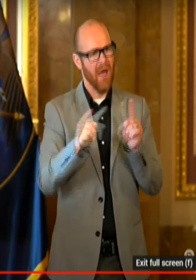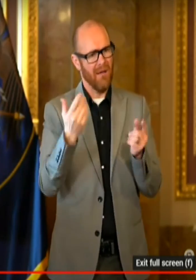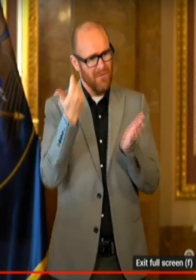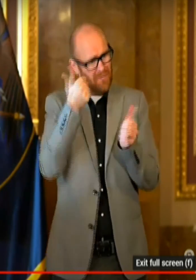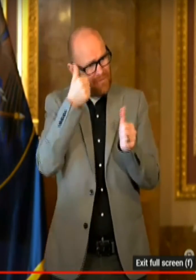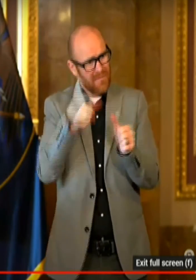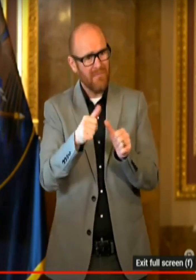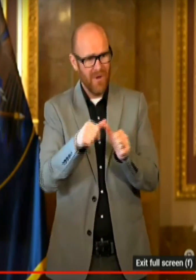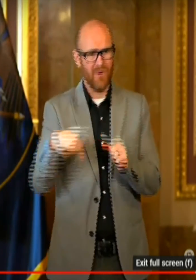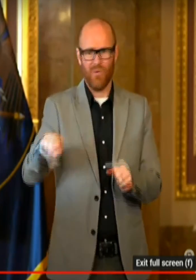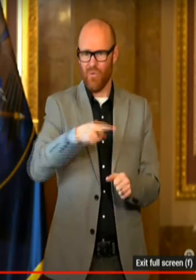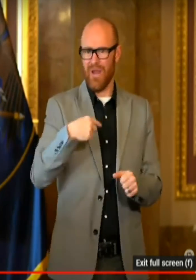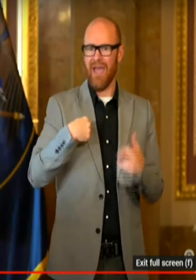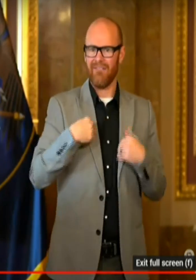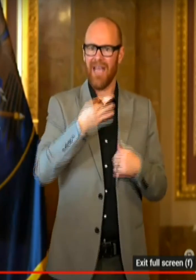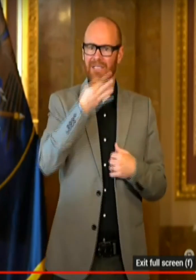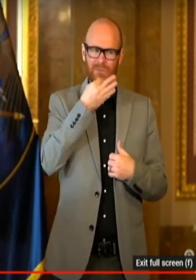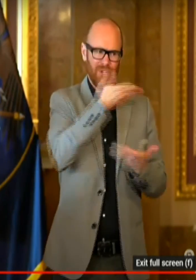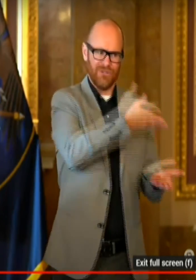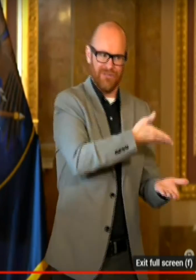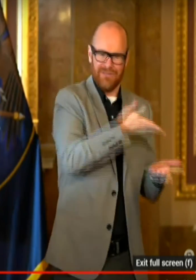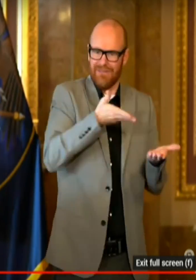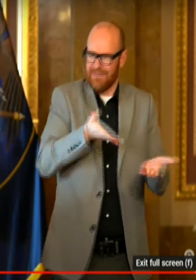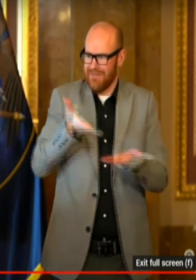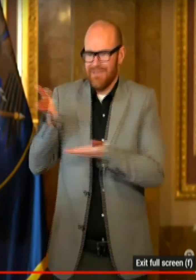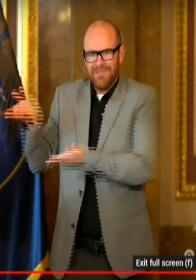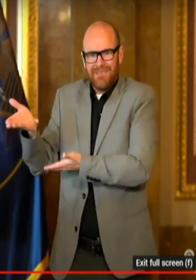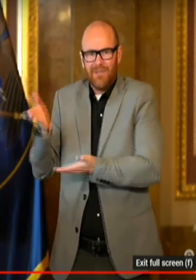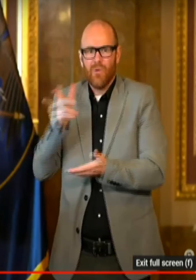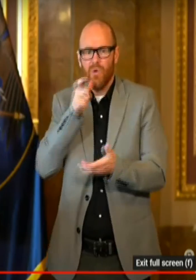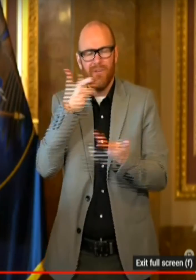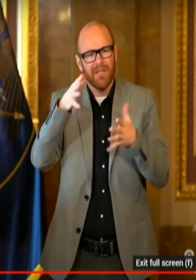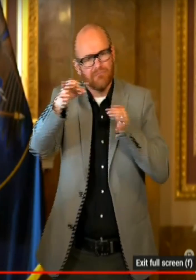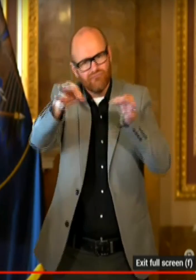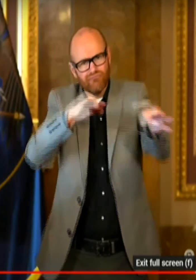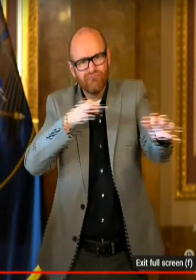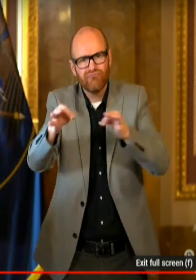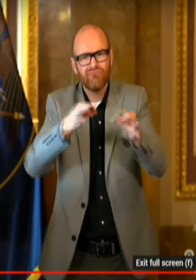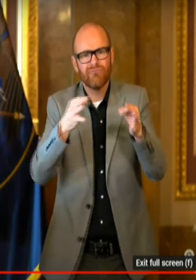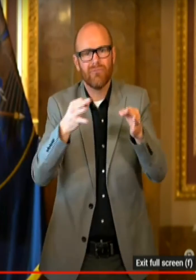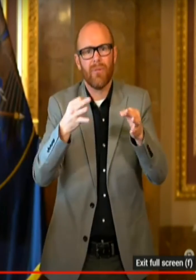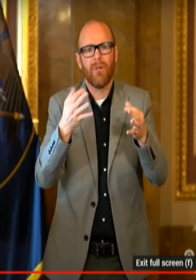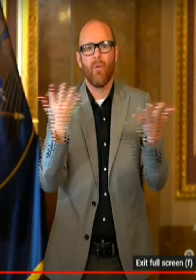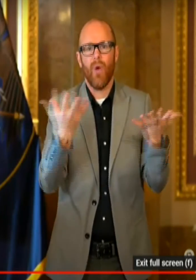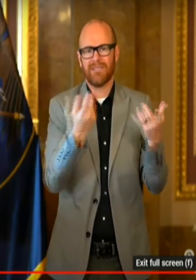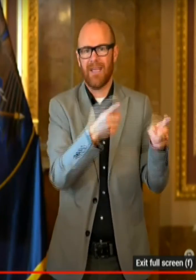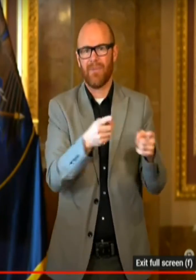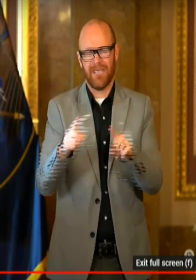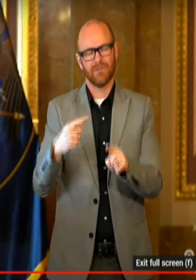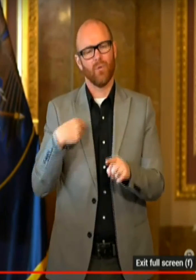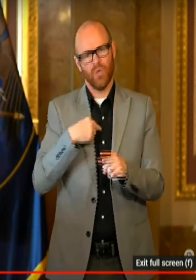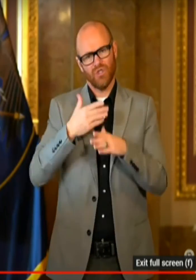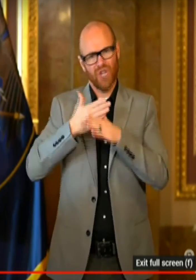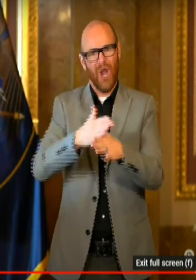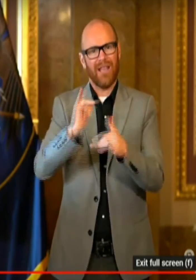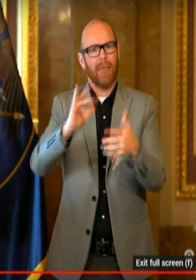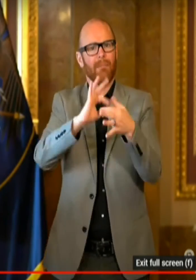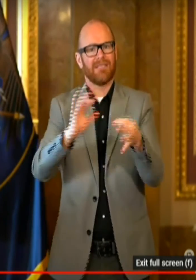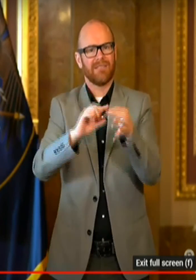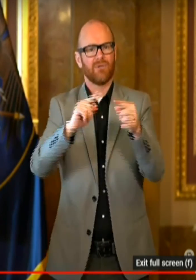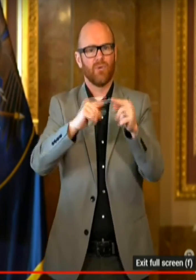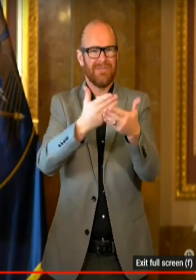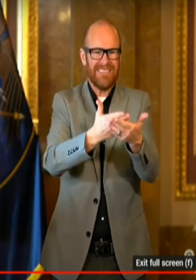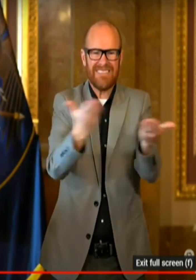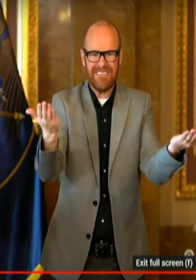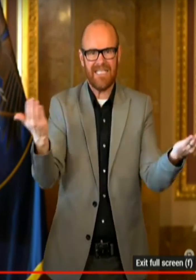given, following the science as it has happened across the country and across the globe, and that we will get this message out to Utahns that we have